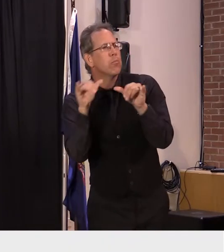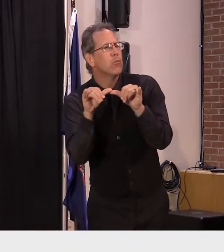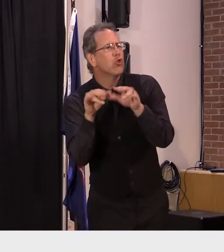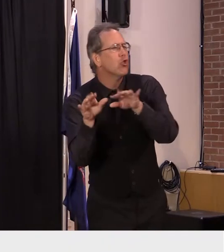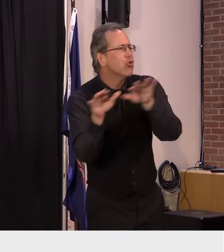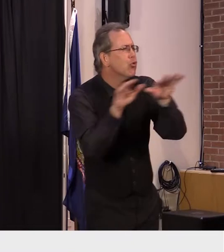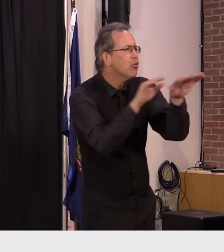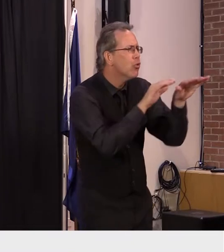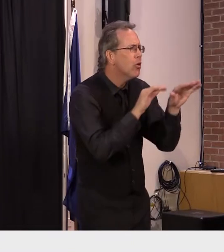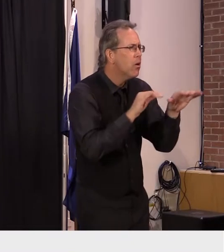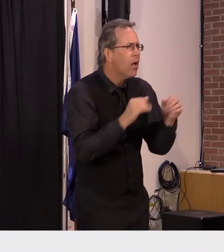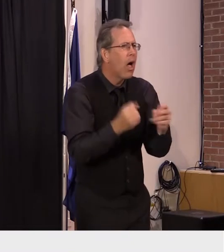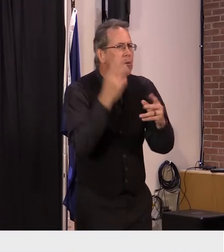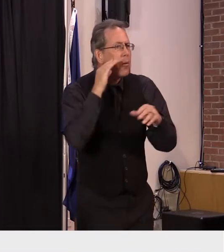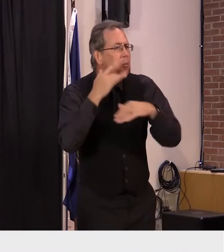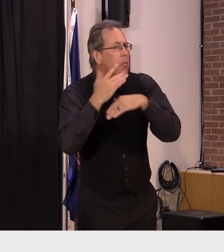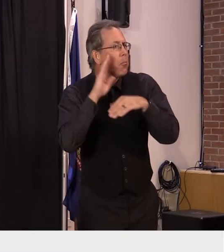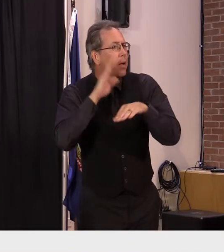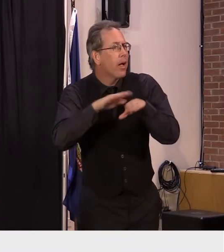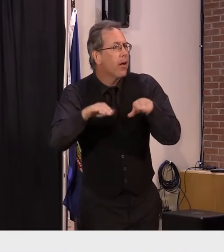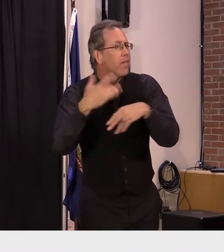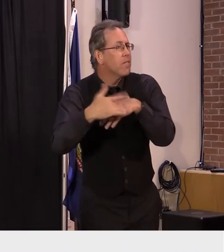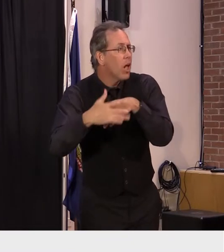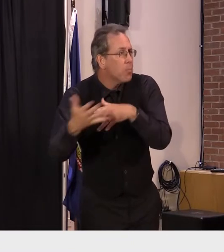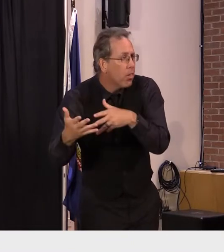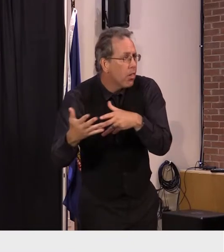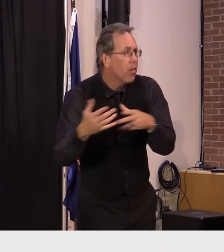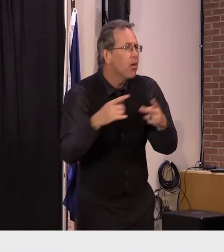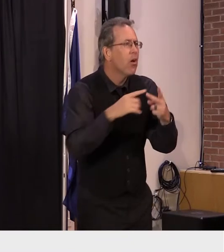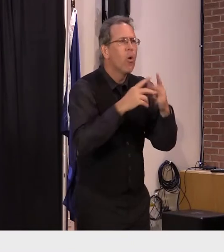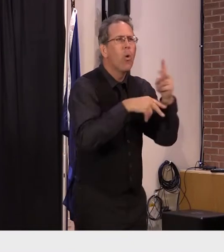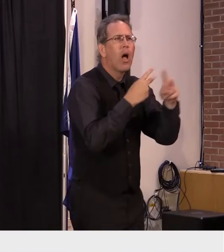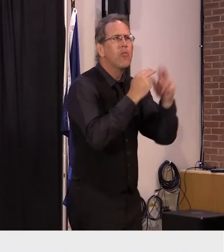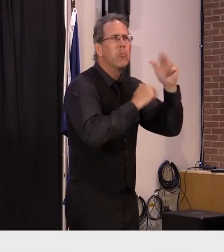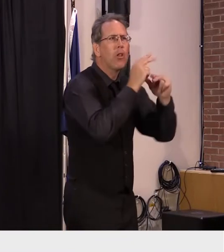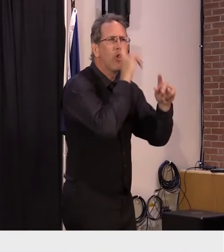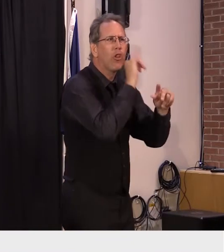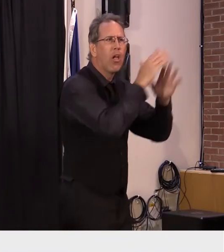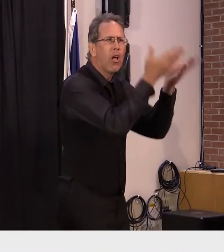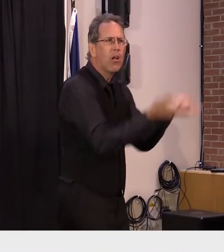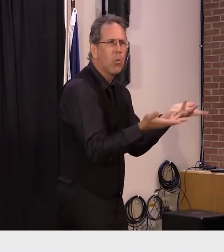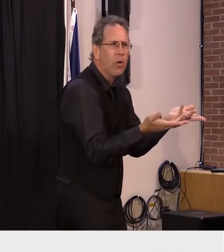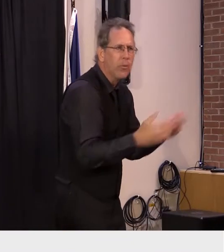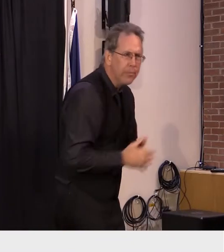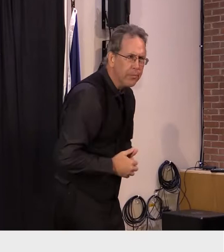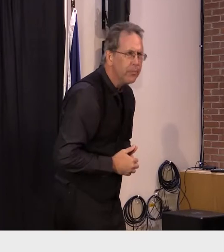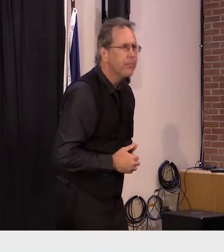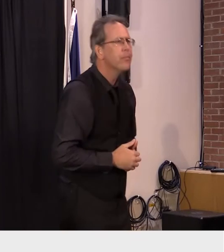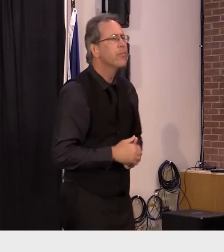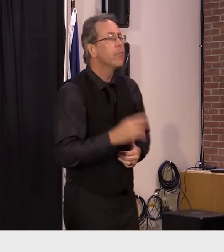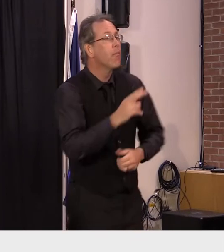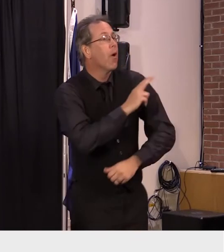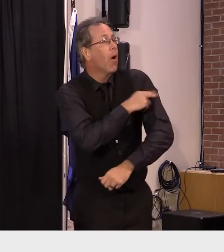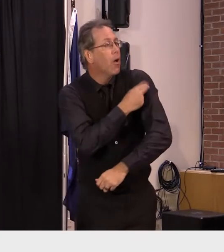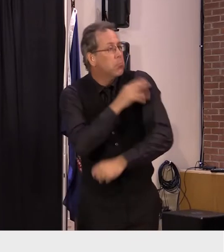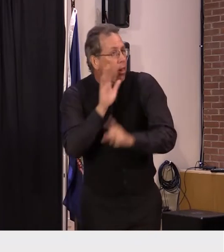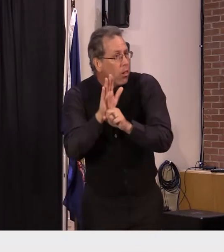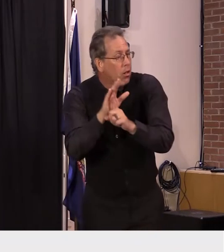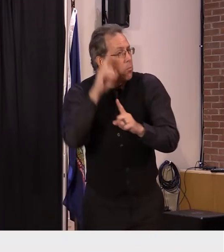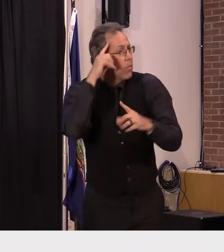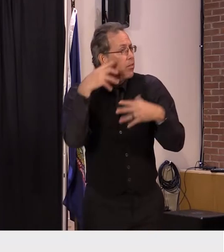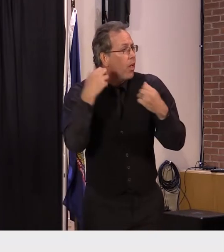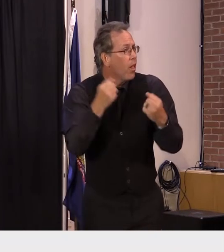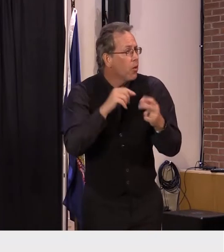that are staffed and ready for vermonters in need including beds in hospitals mental health facilities